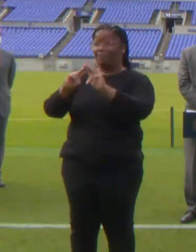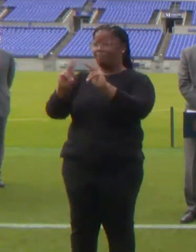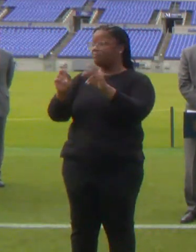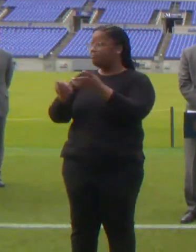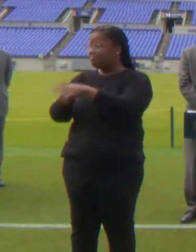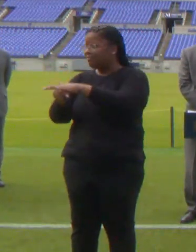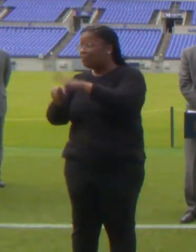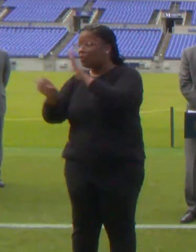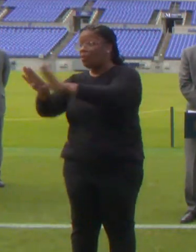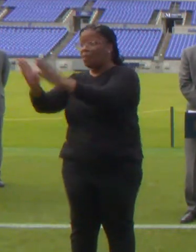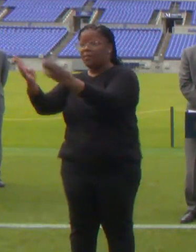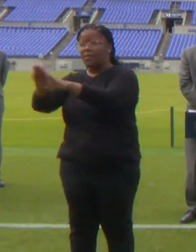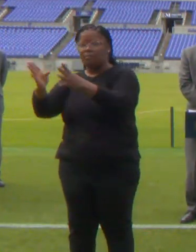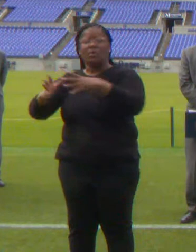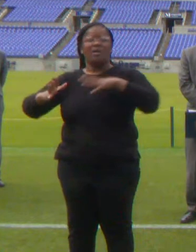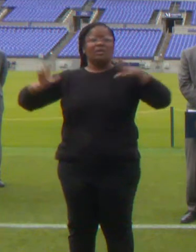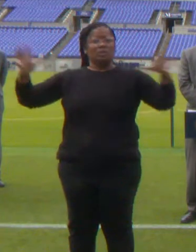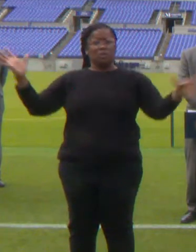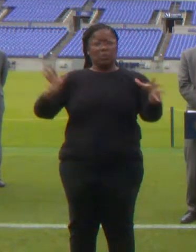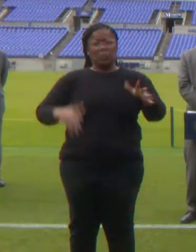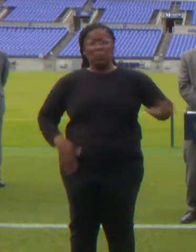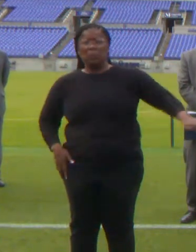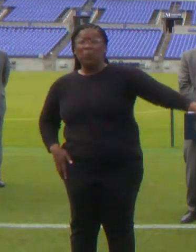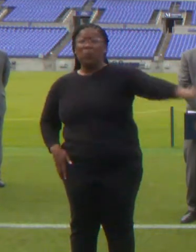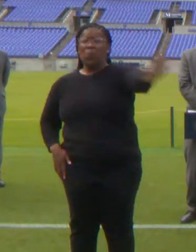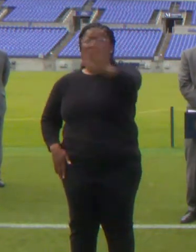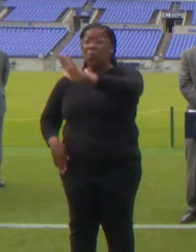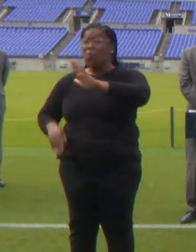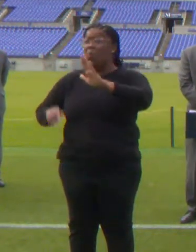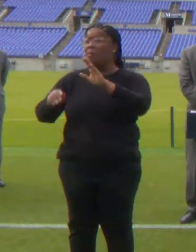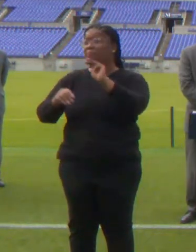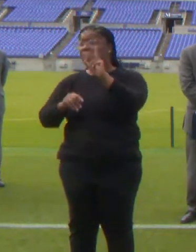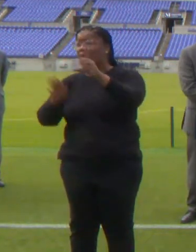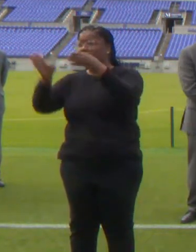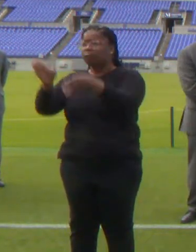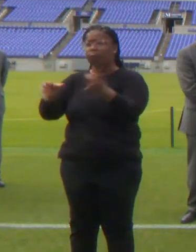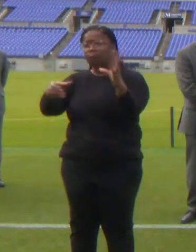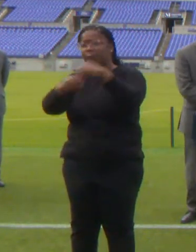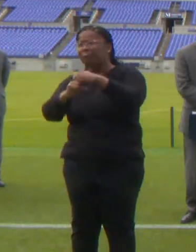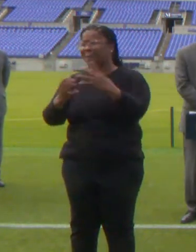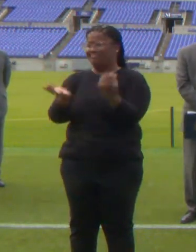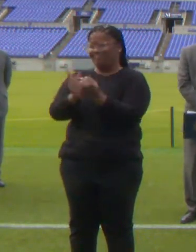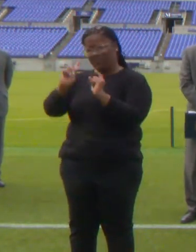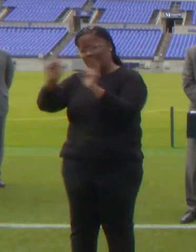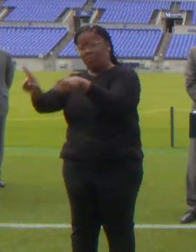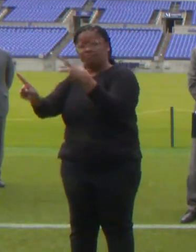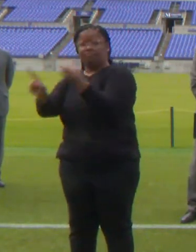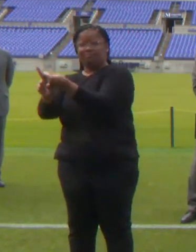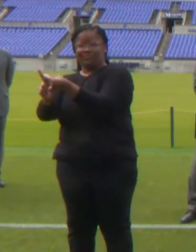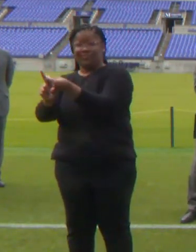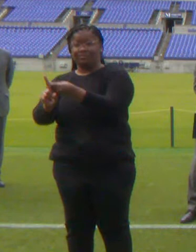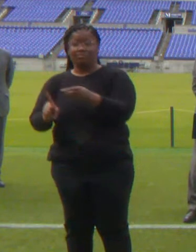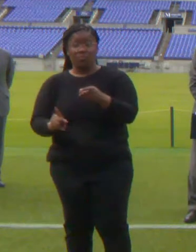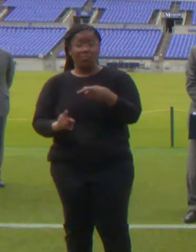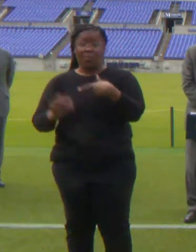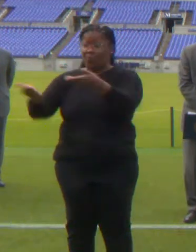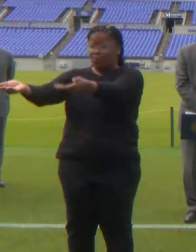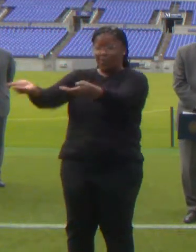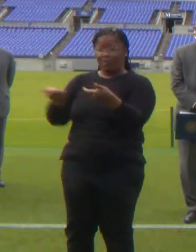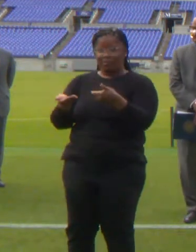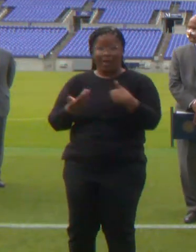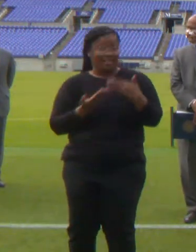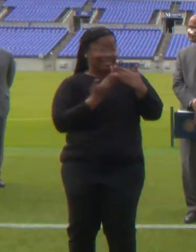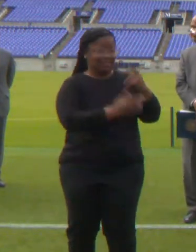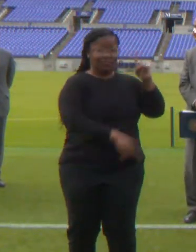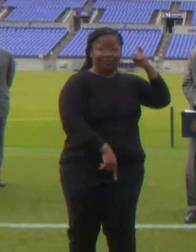congregations to make an appointment or to walk up. Thanks, Governor. Thanks, sir. If you have any questions or assistance,